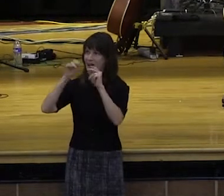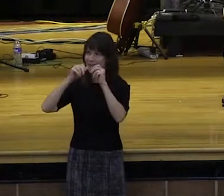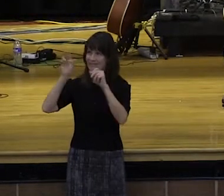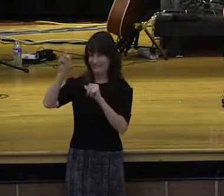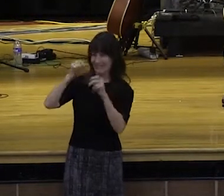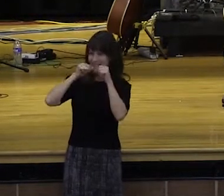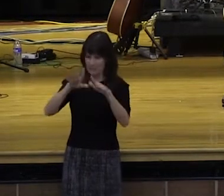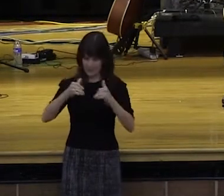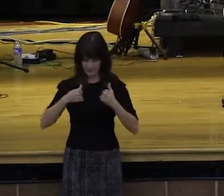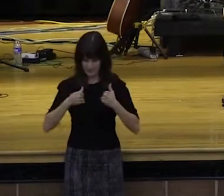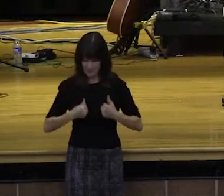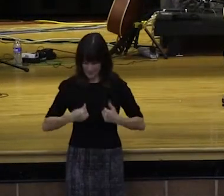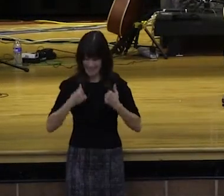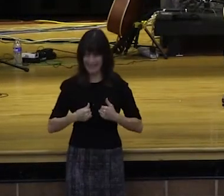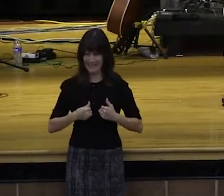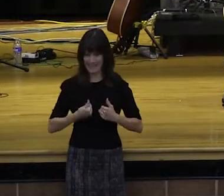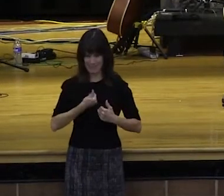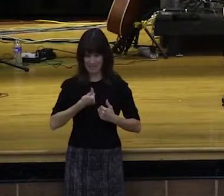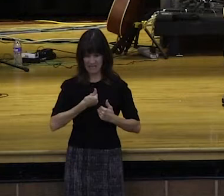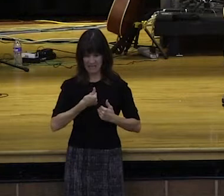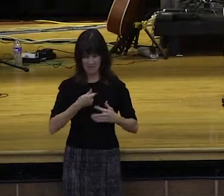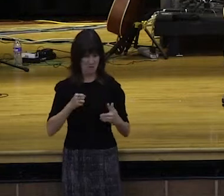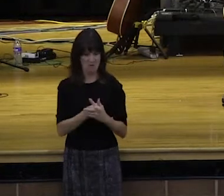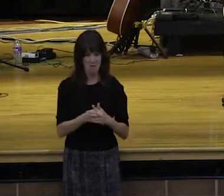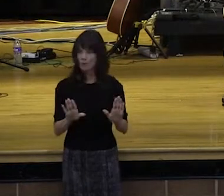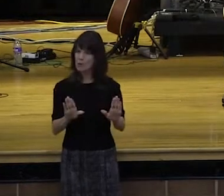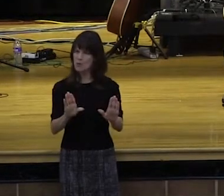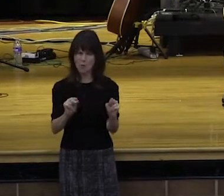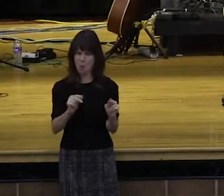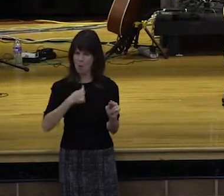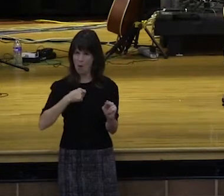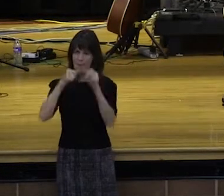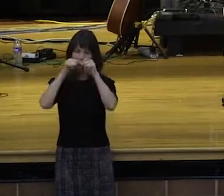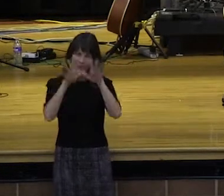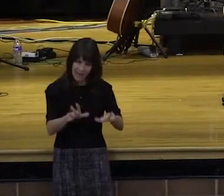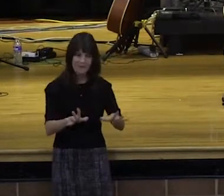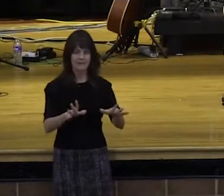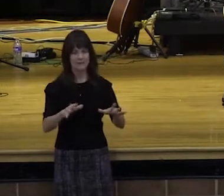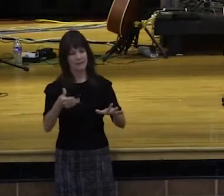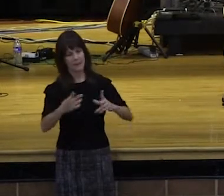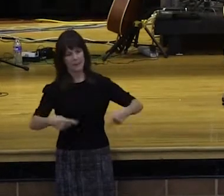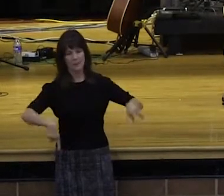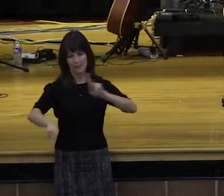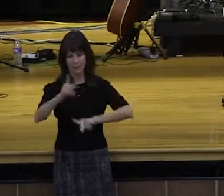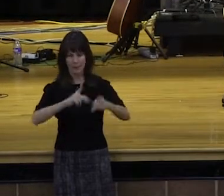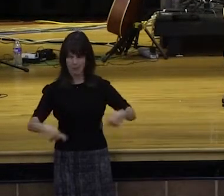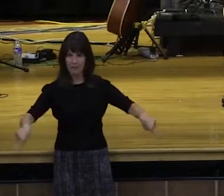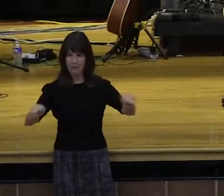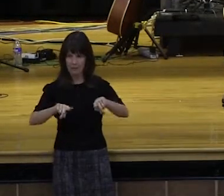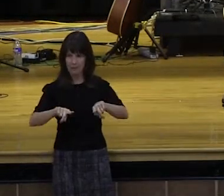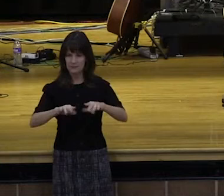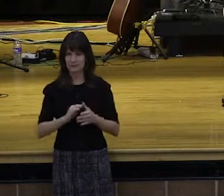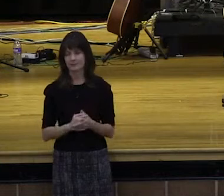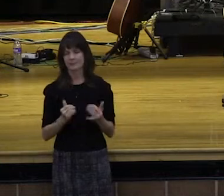For you were called for this very purpose. That you might inherit a blessing. Listen to Matthew 5